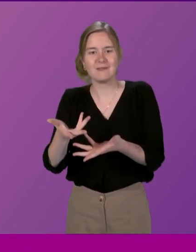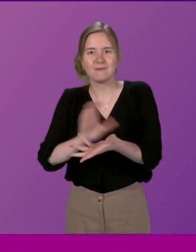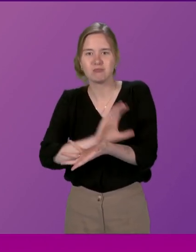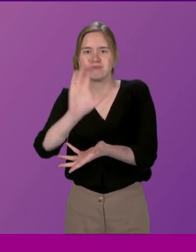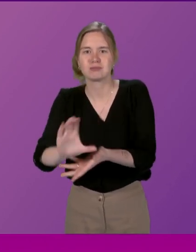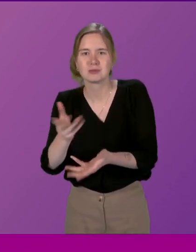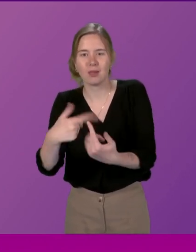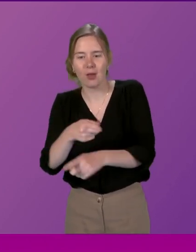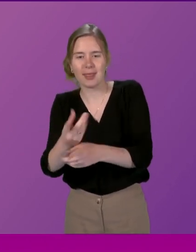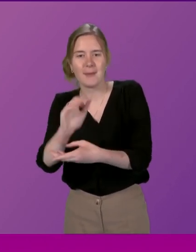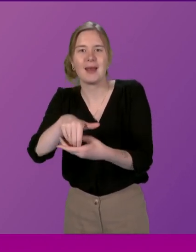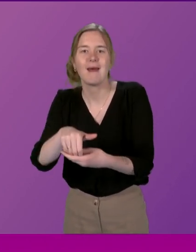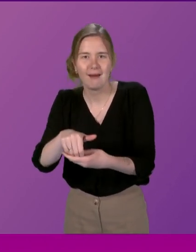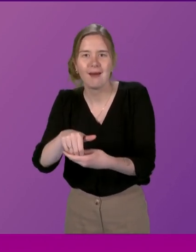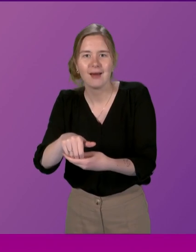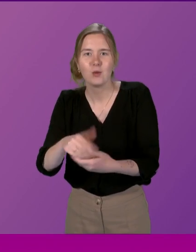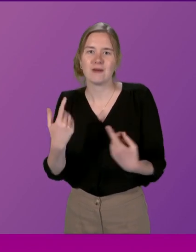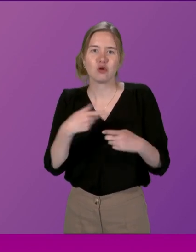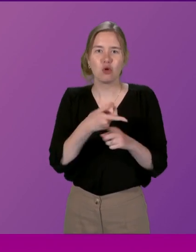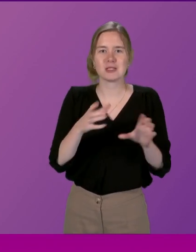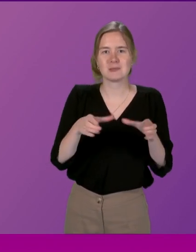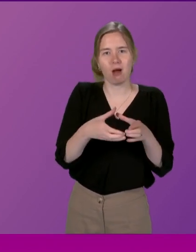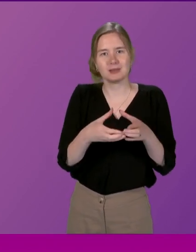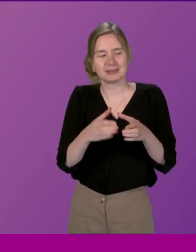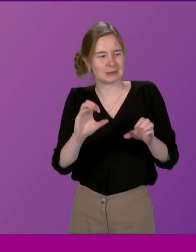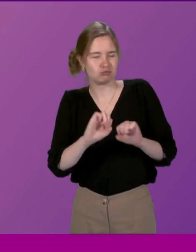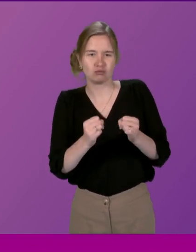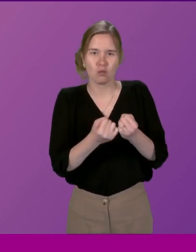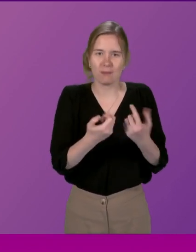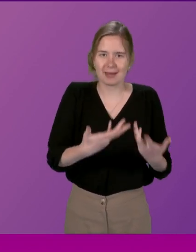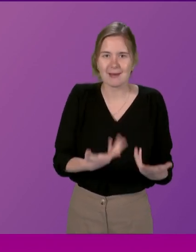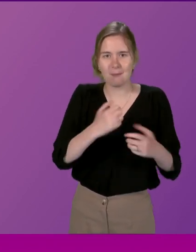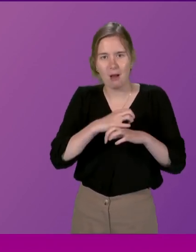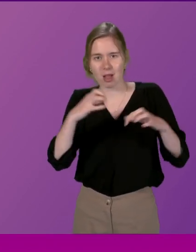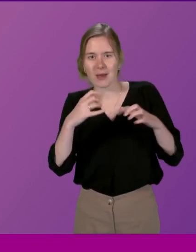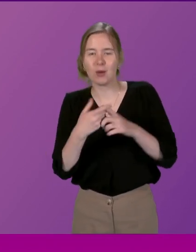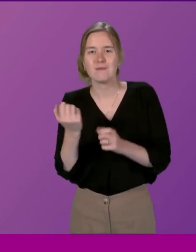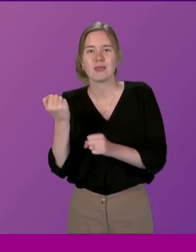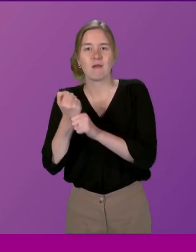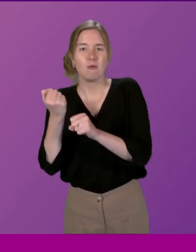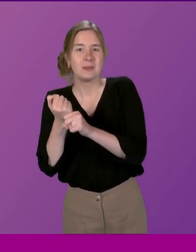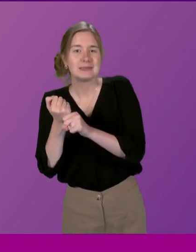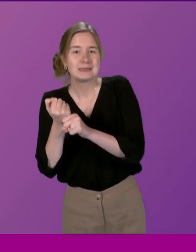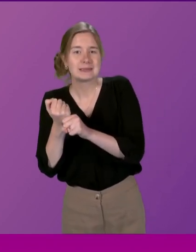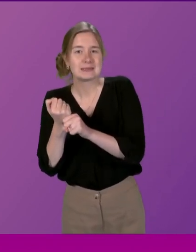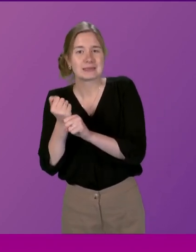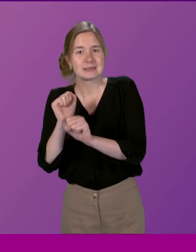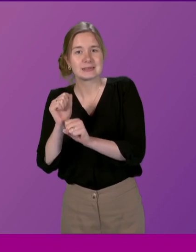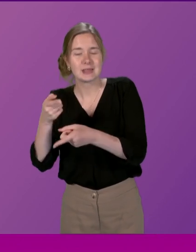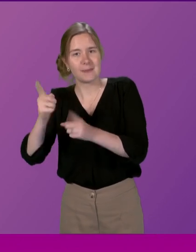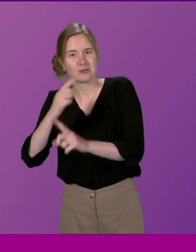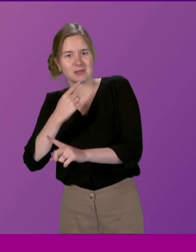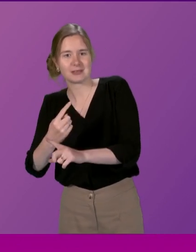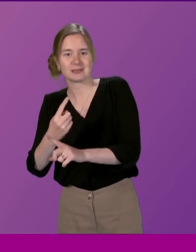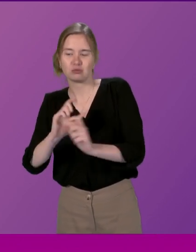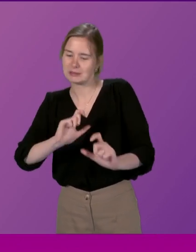participate. We have cross-party groups here in Parliament. We have the government, as the Minister pointed